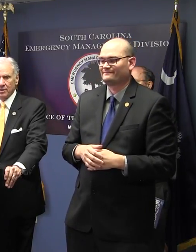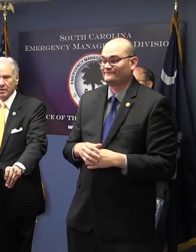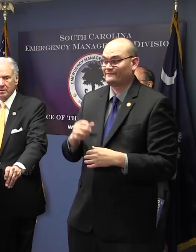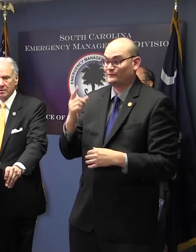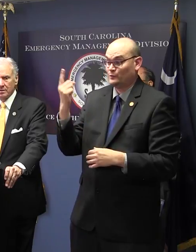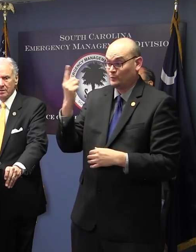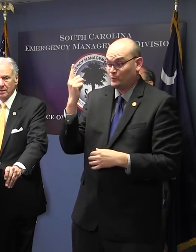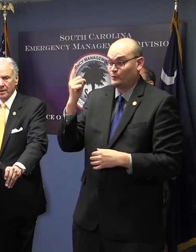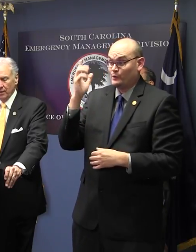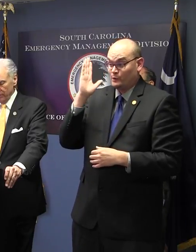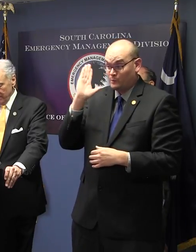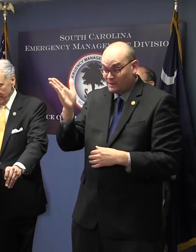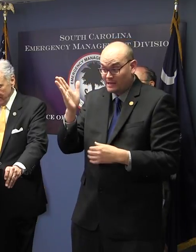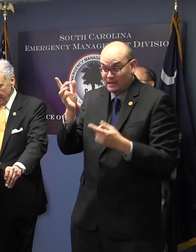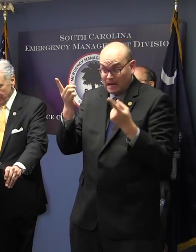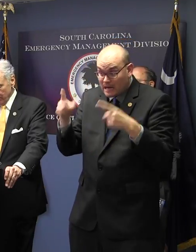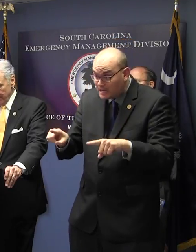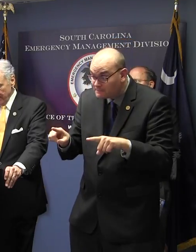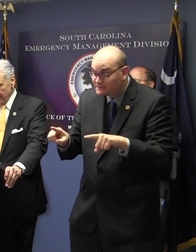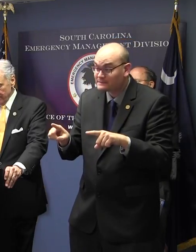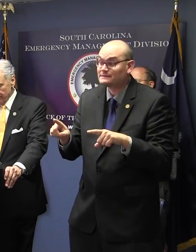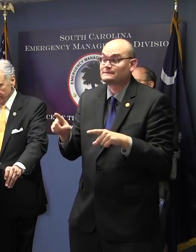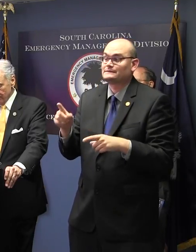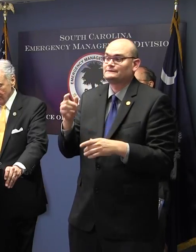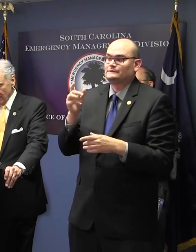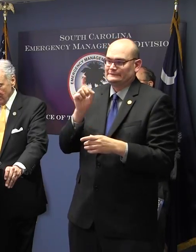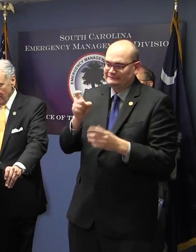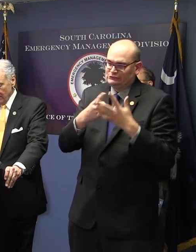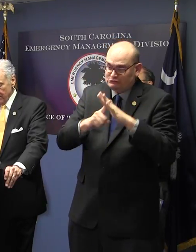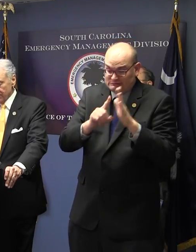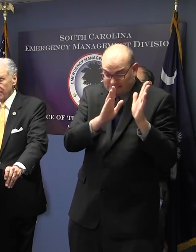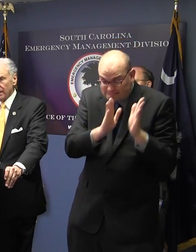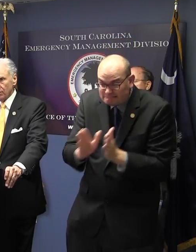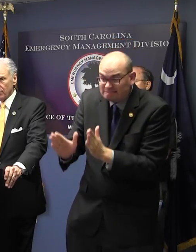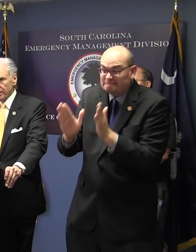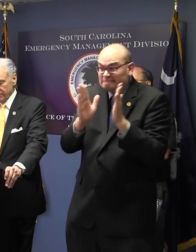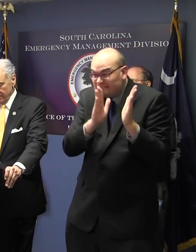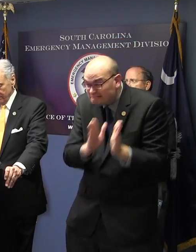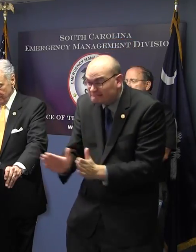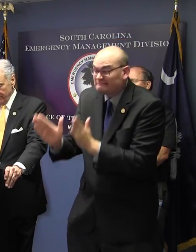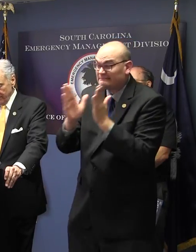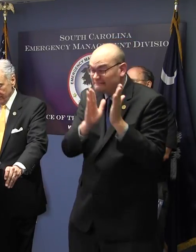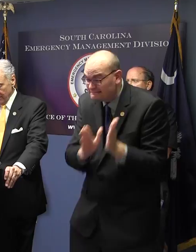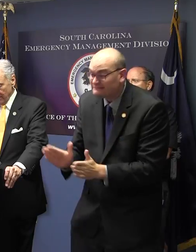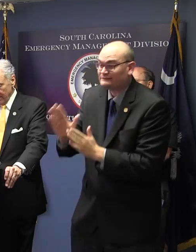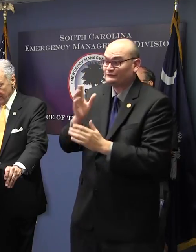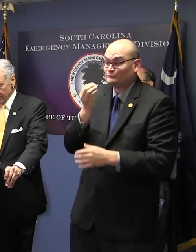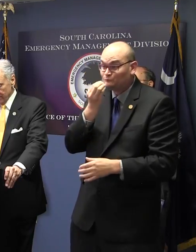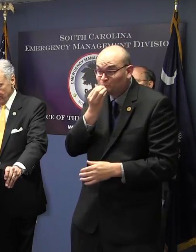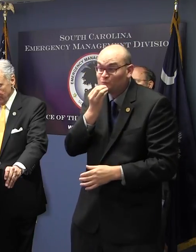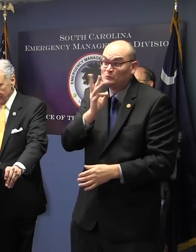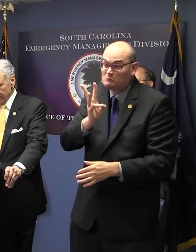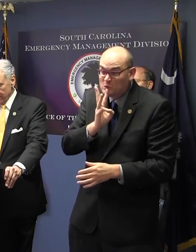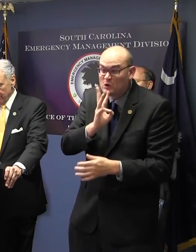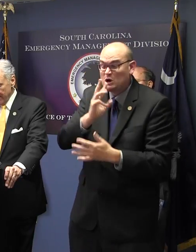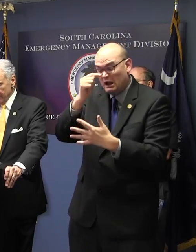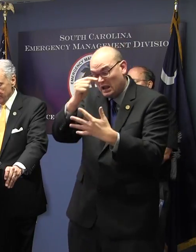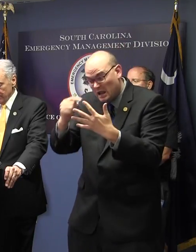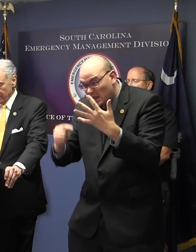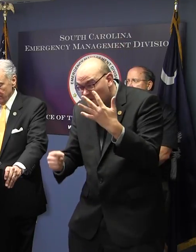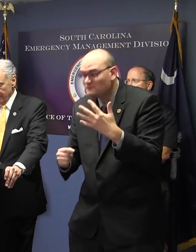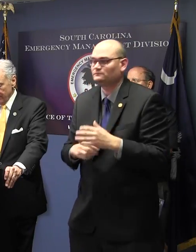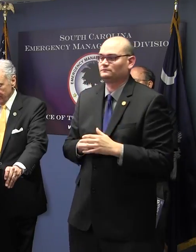to happen and we need to get prepared. This declaration officially allows emergency